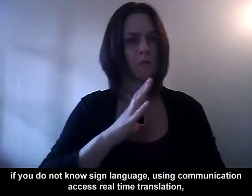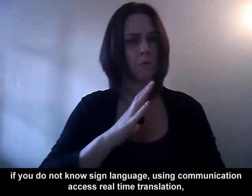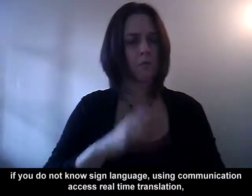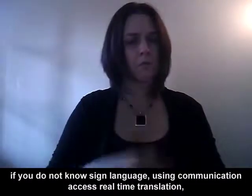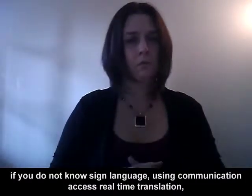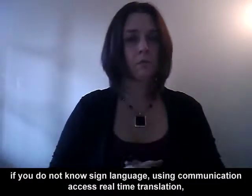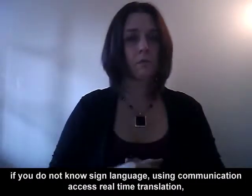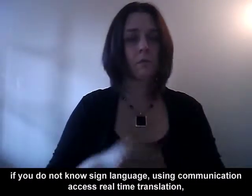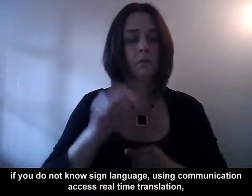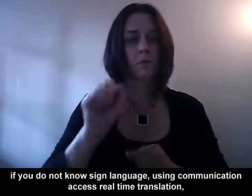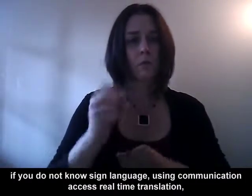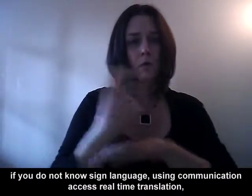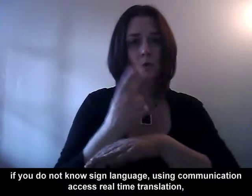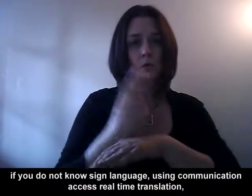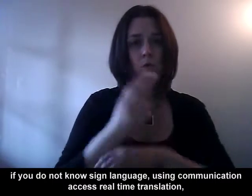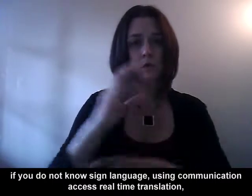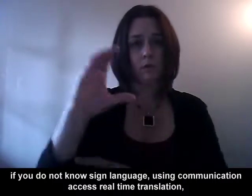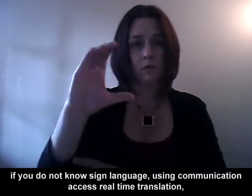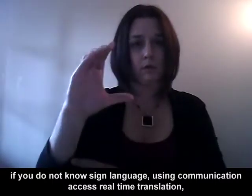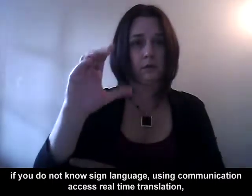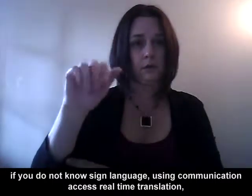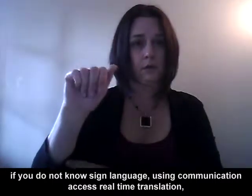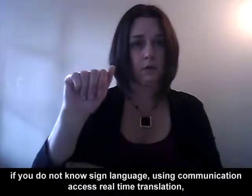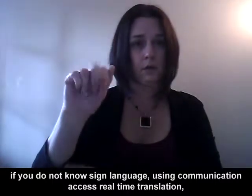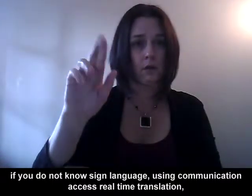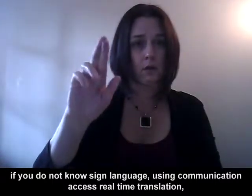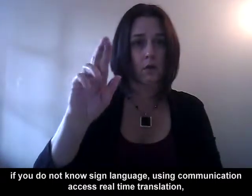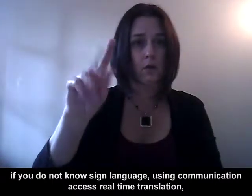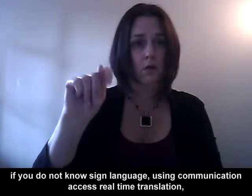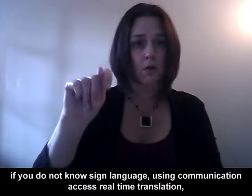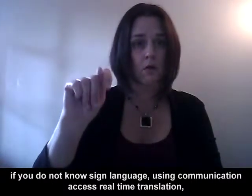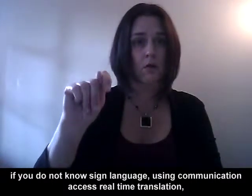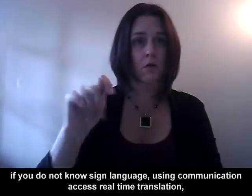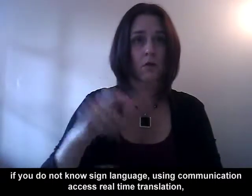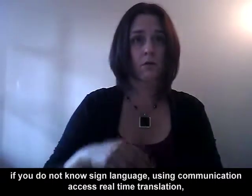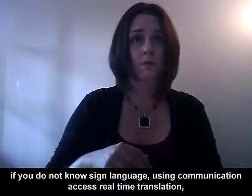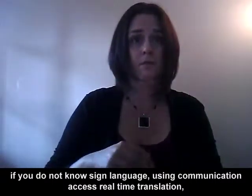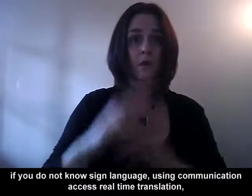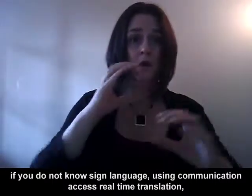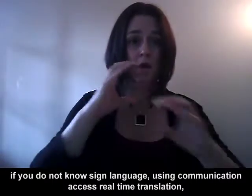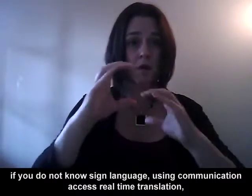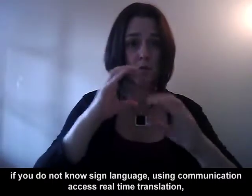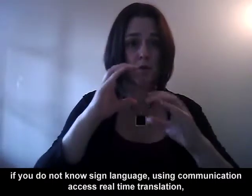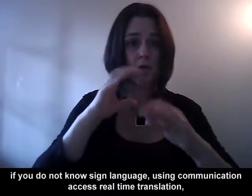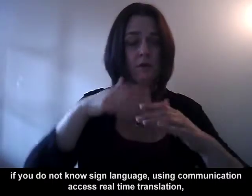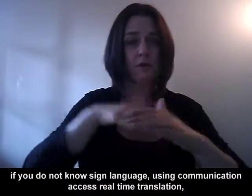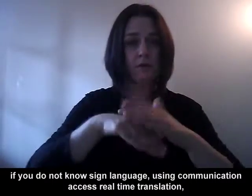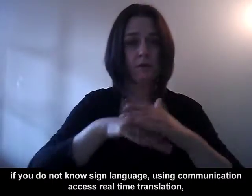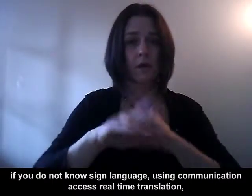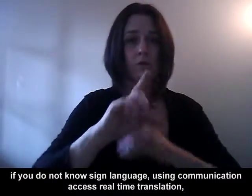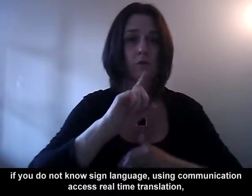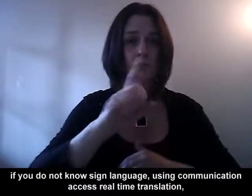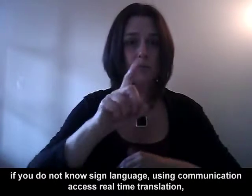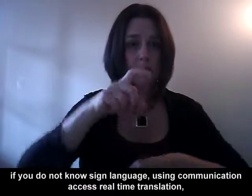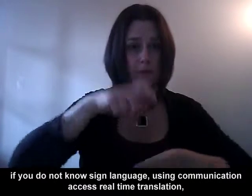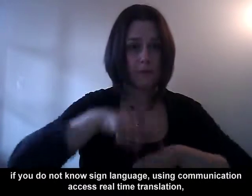If you do not know sign language, using communication access real-time translation,